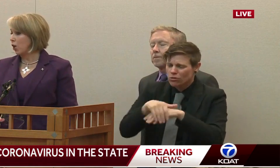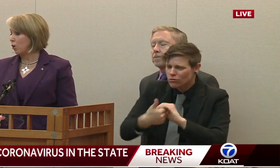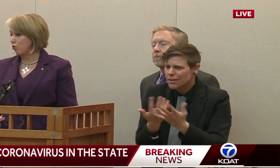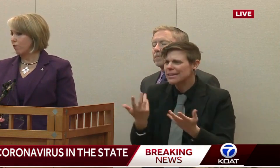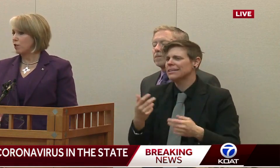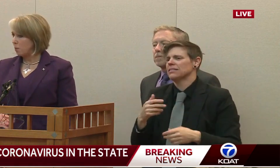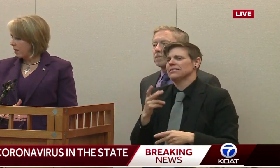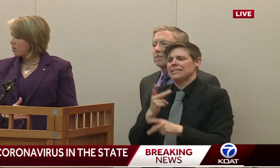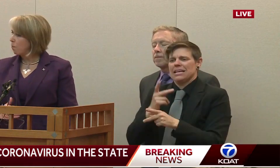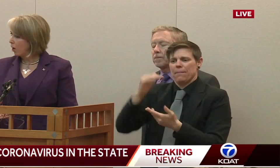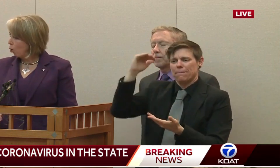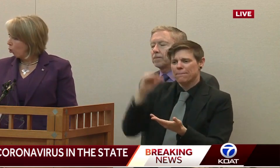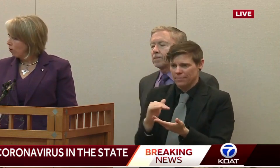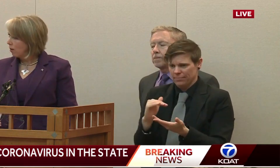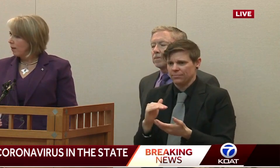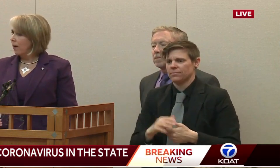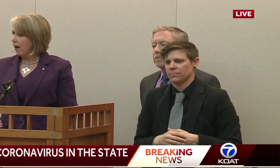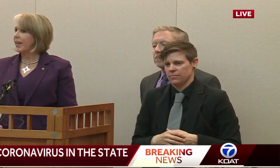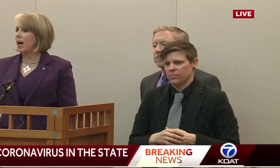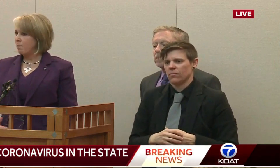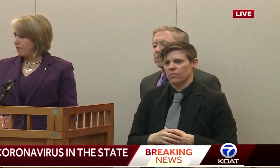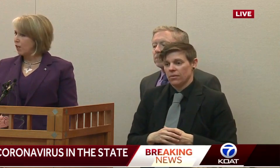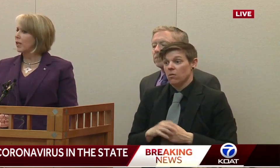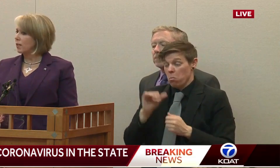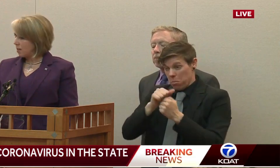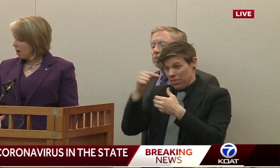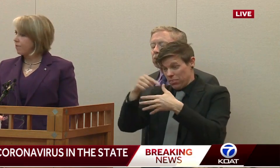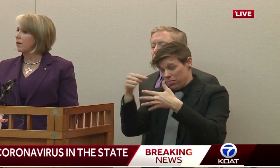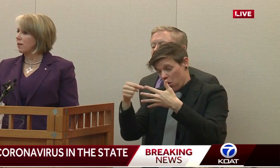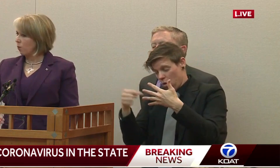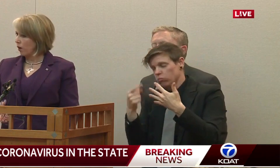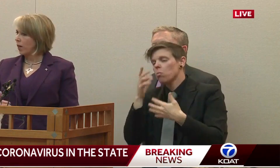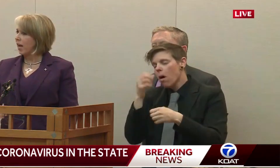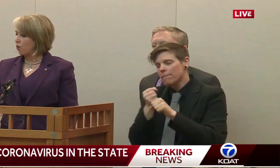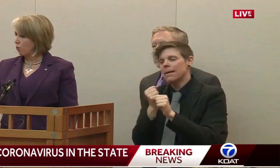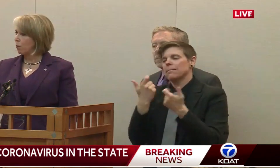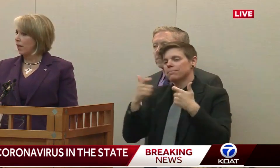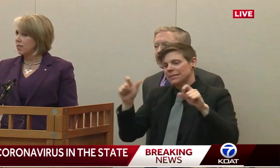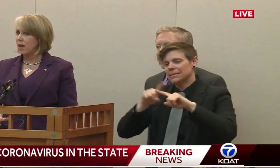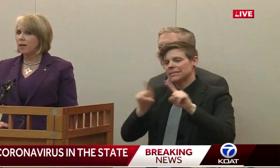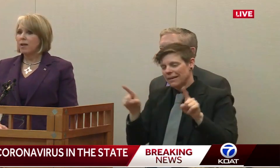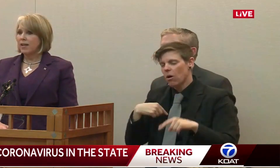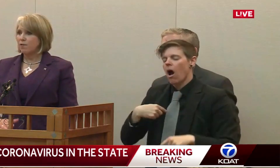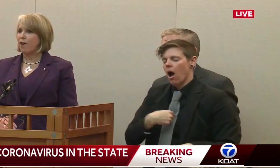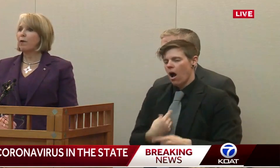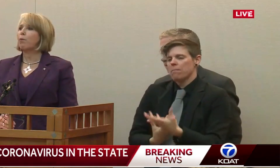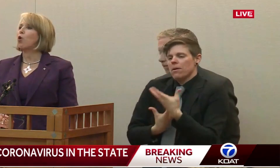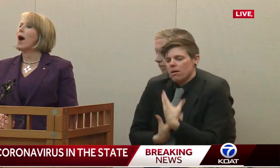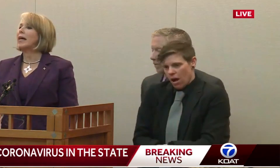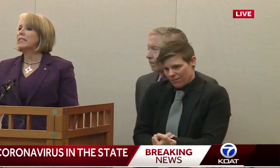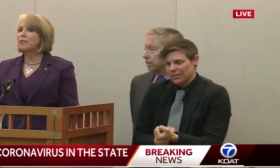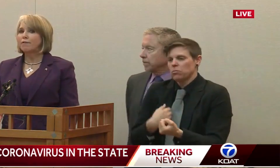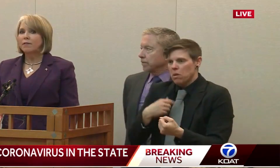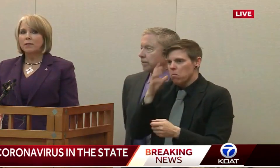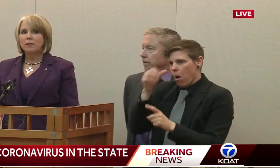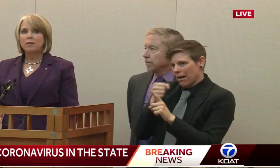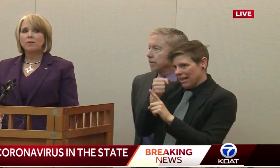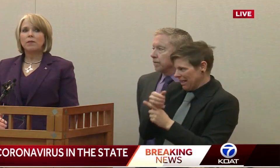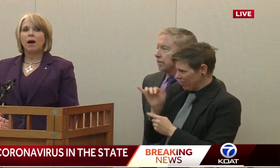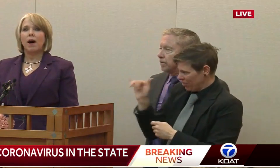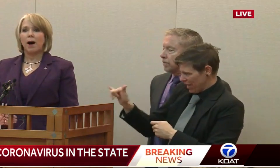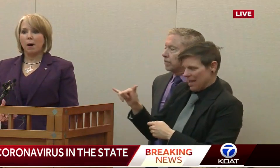really does make a huge difference. But that's my goal. And I'm feeling confident that we're going to get to a place that is very proactive.